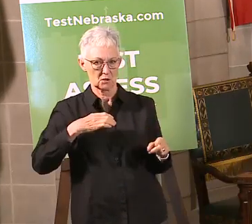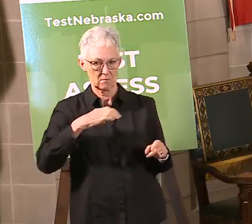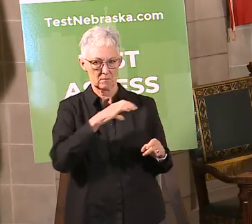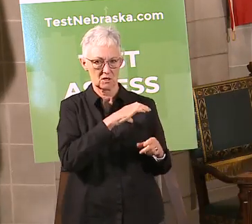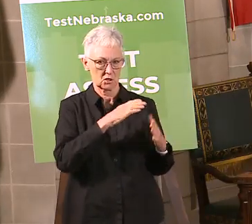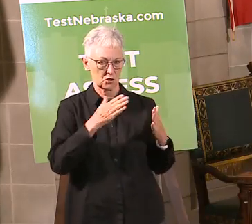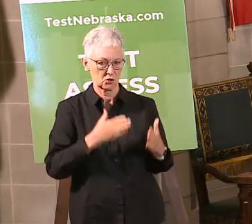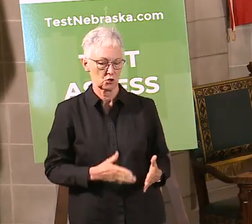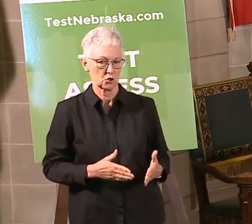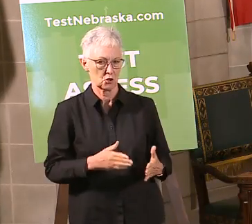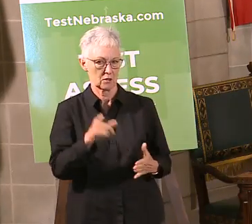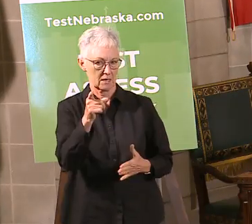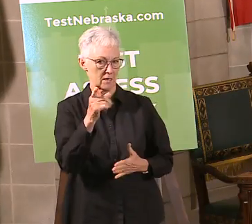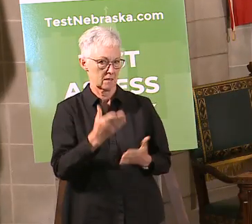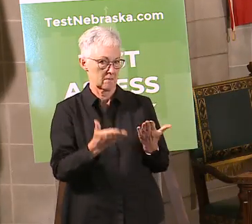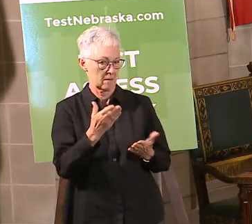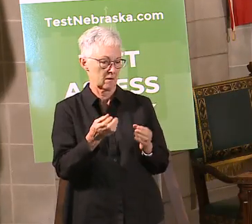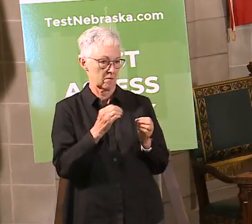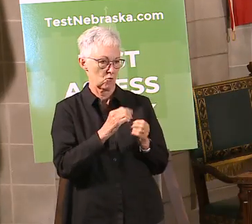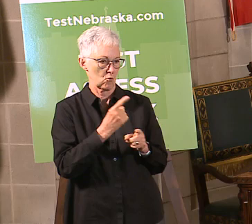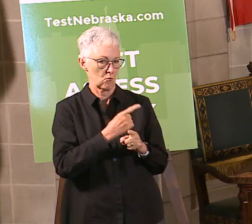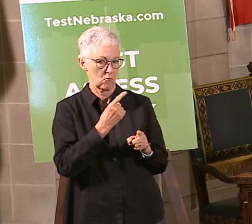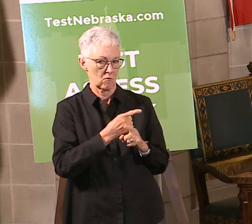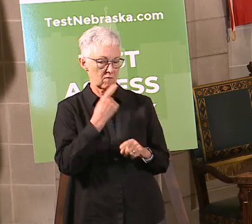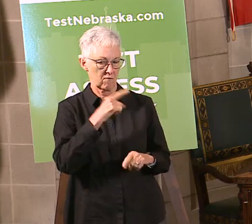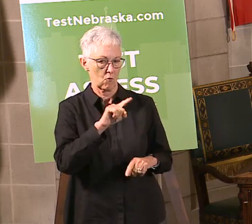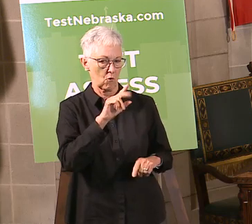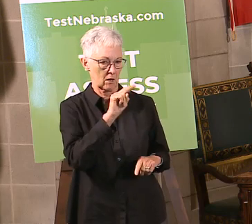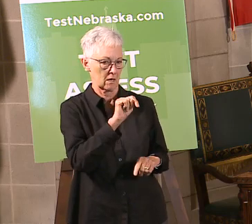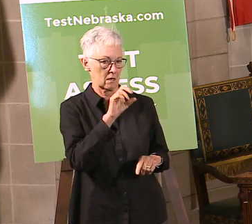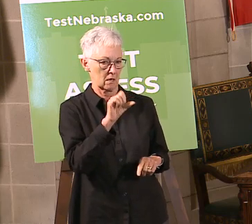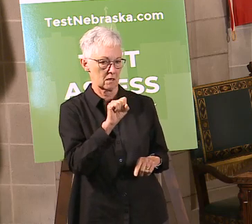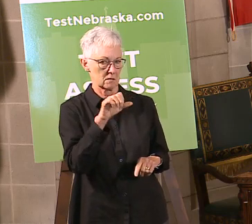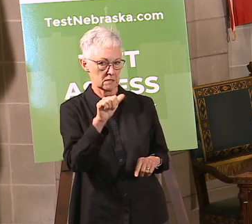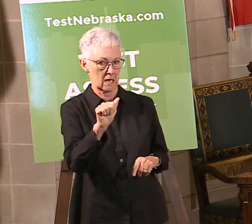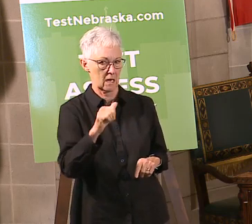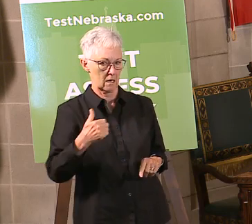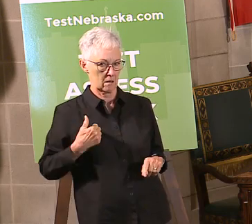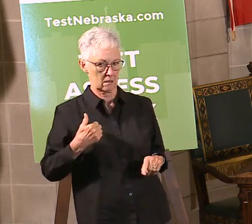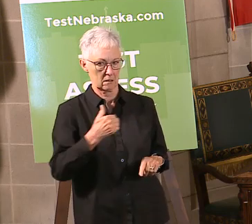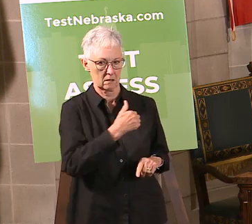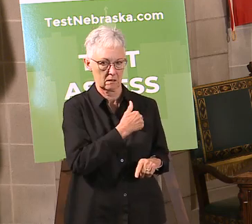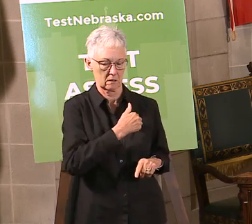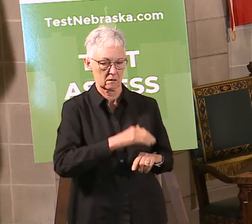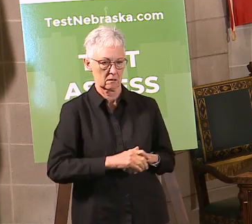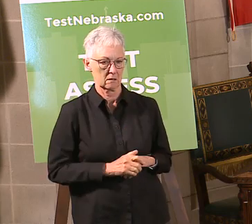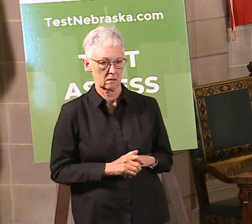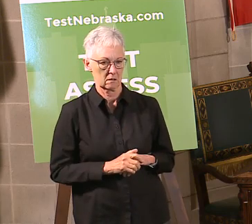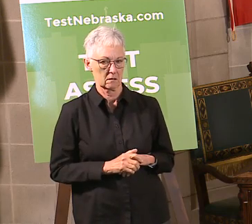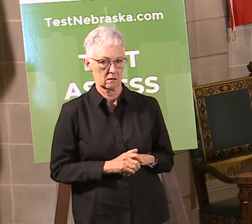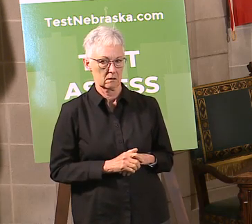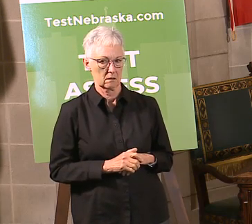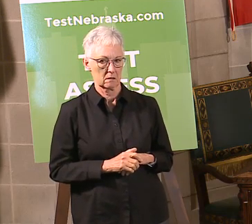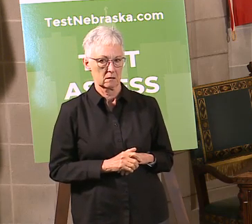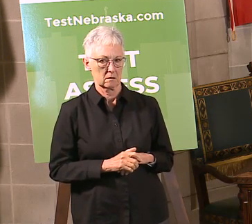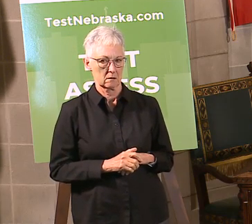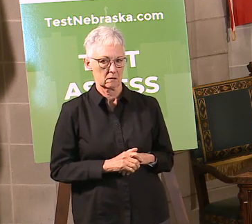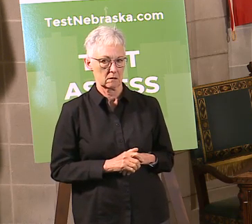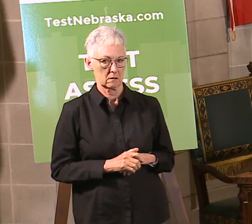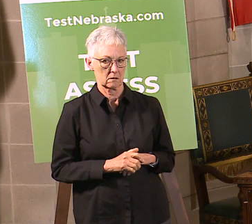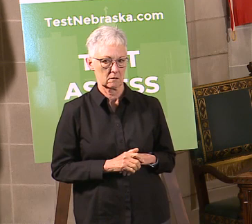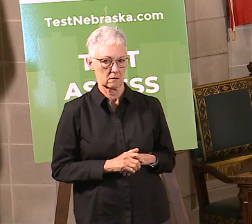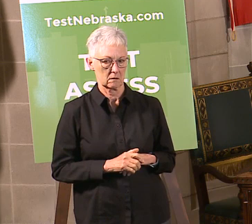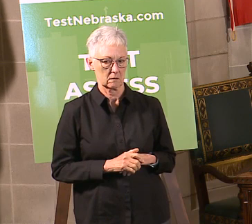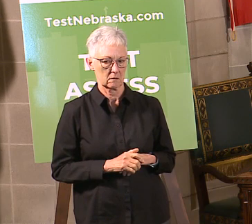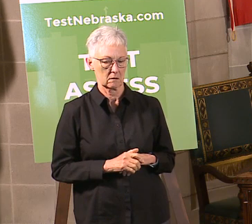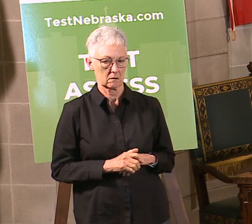not 100% sure. Logistically, is it possible to rearrange sports to move more physical sports to the